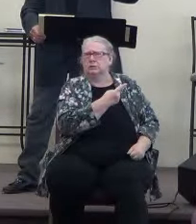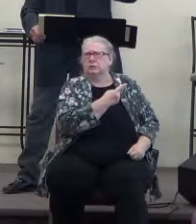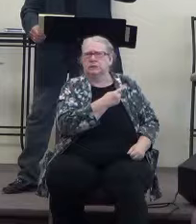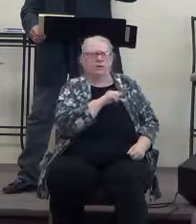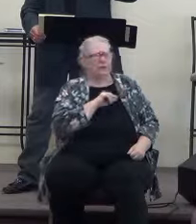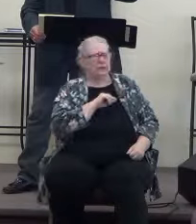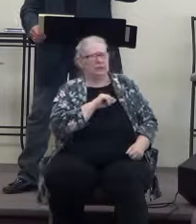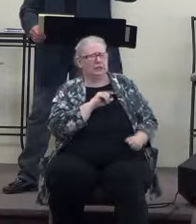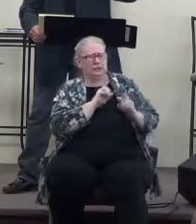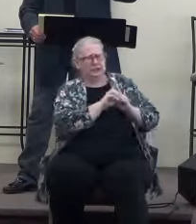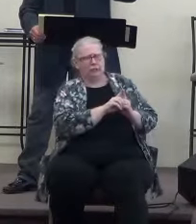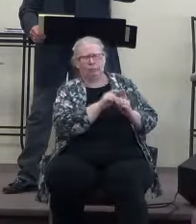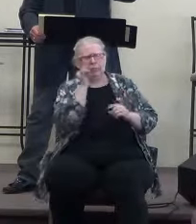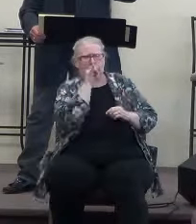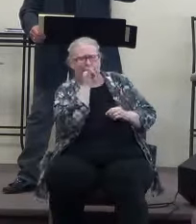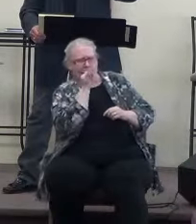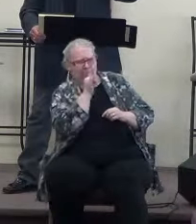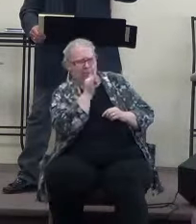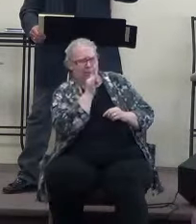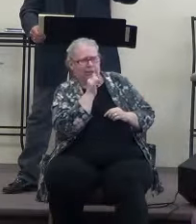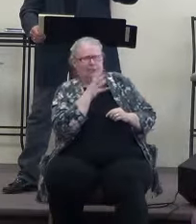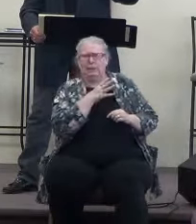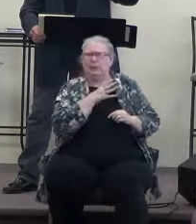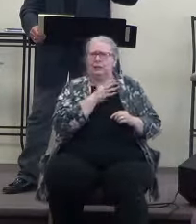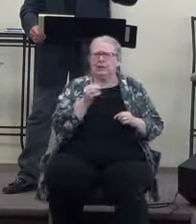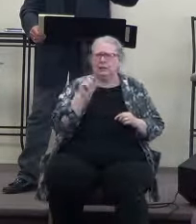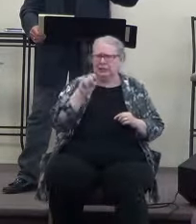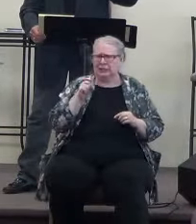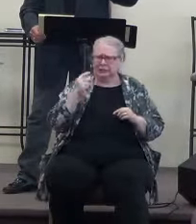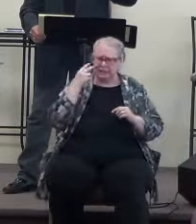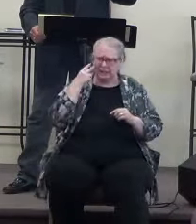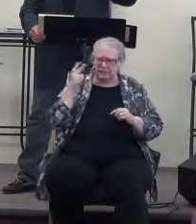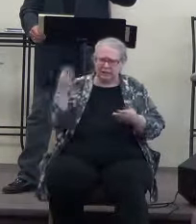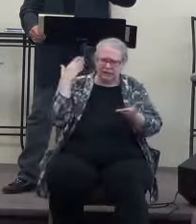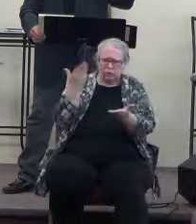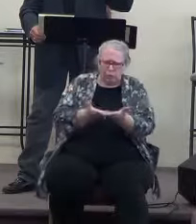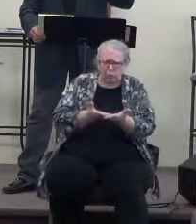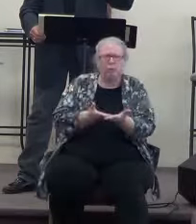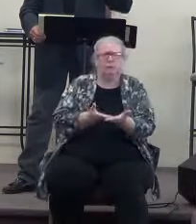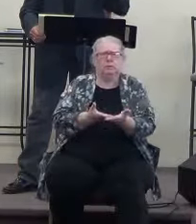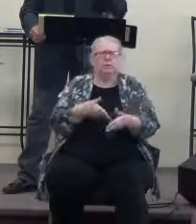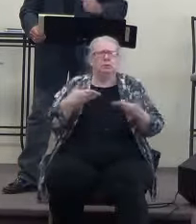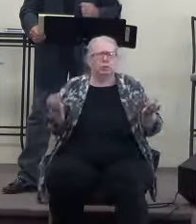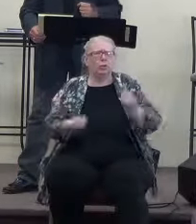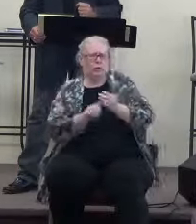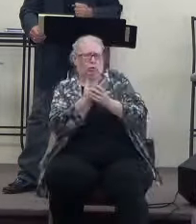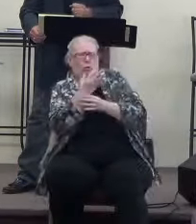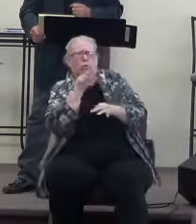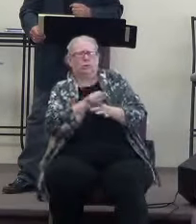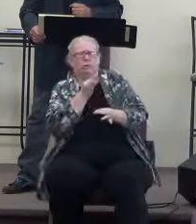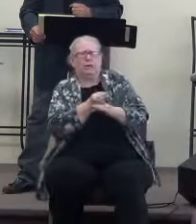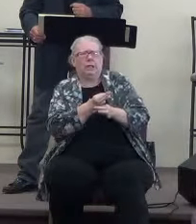to believe. I don't call him a doubter. I just call him wanting to see the proof so he can grow in his faith.